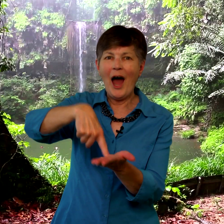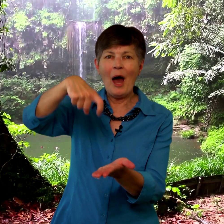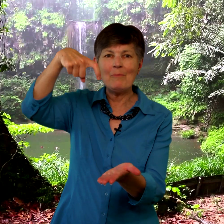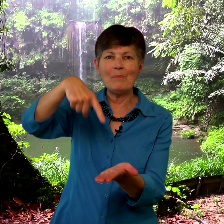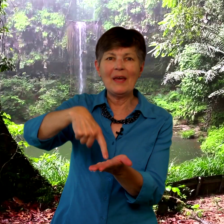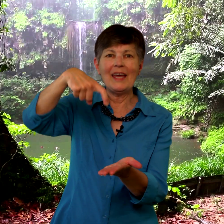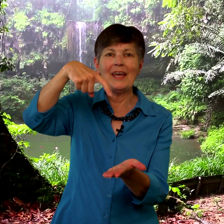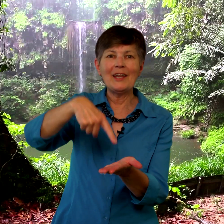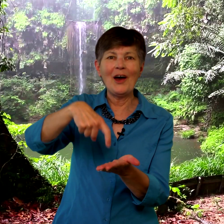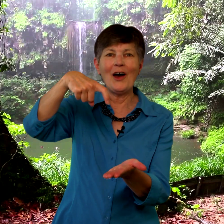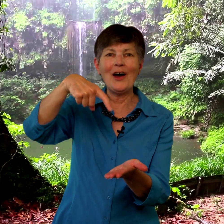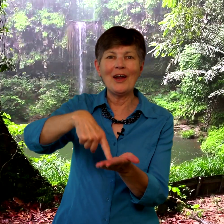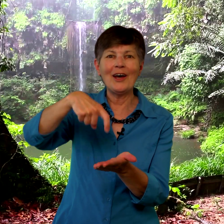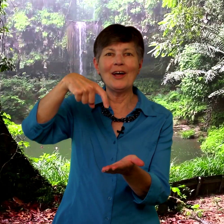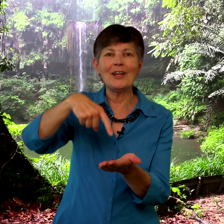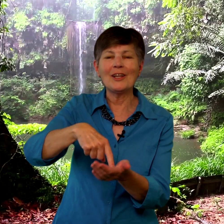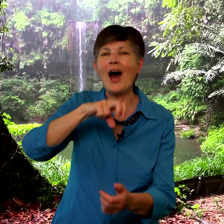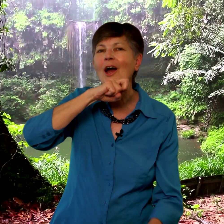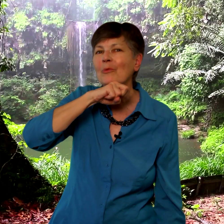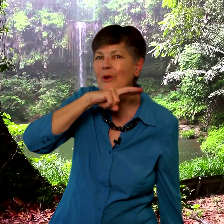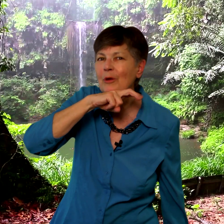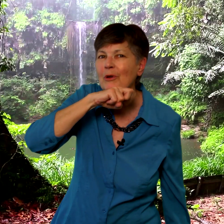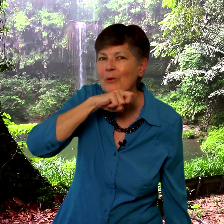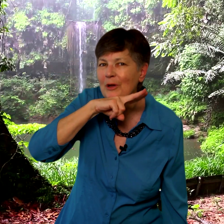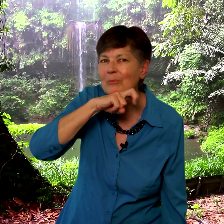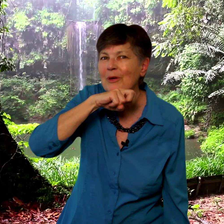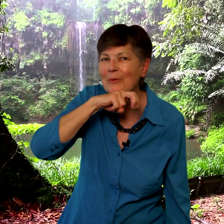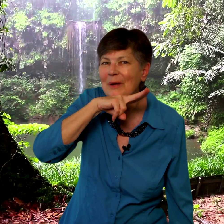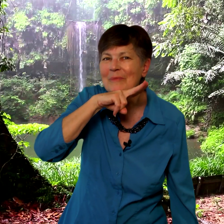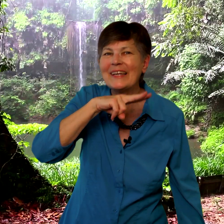Hopping on a log Ribbit, ribbit, ribbit